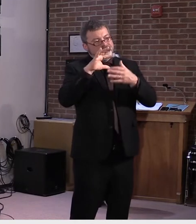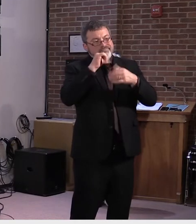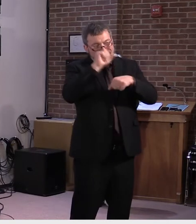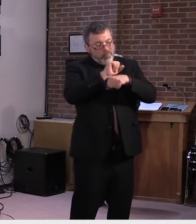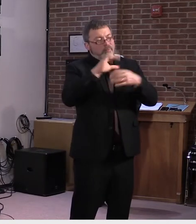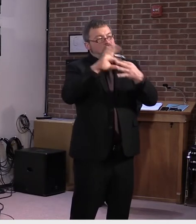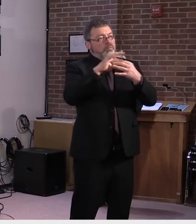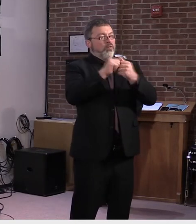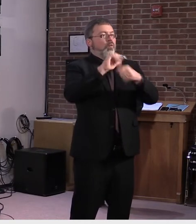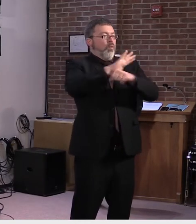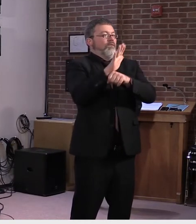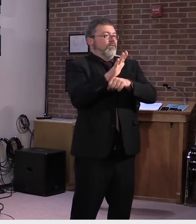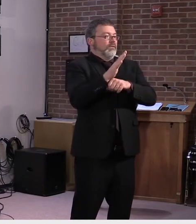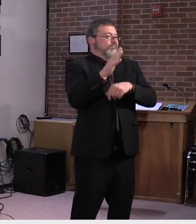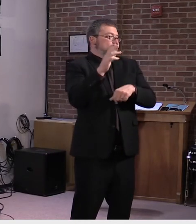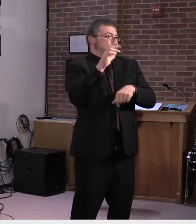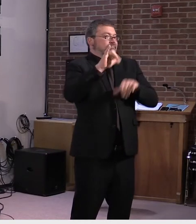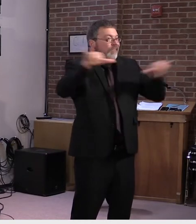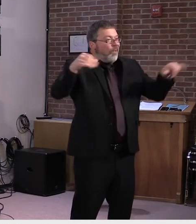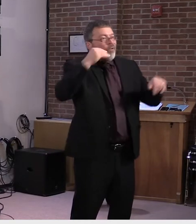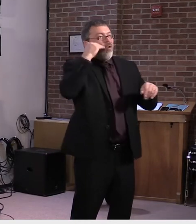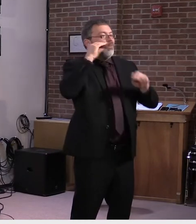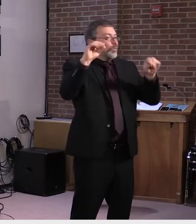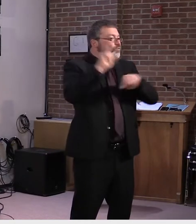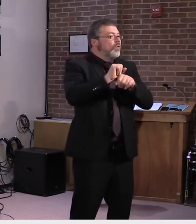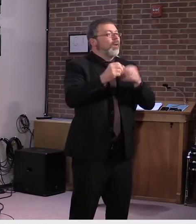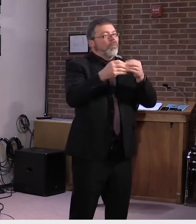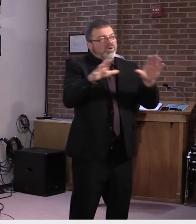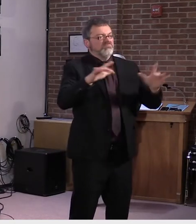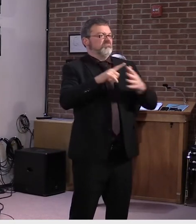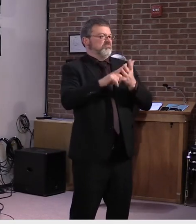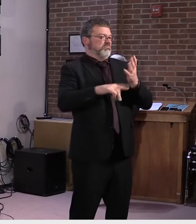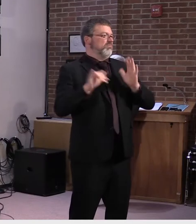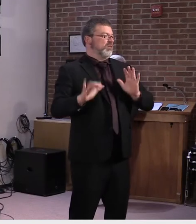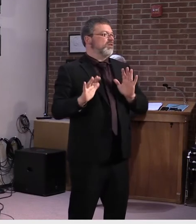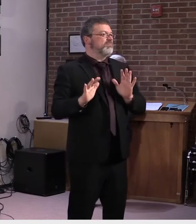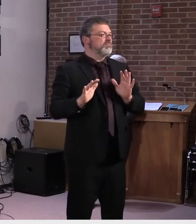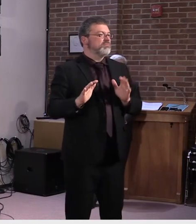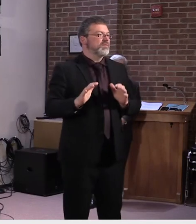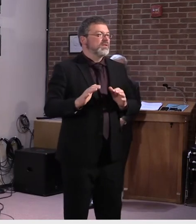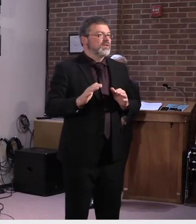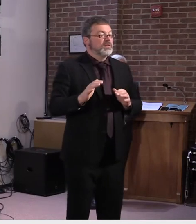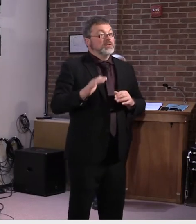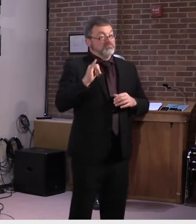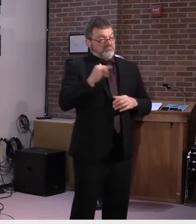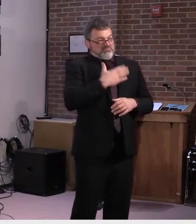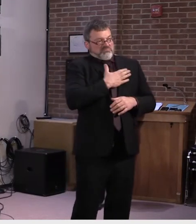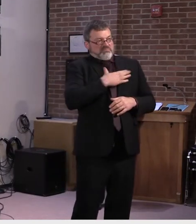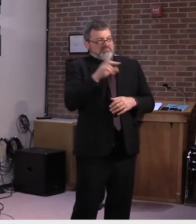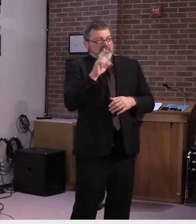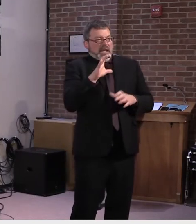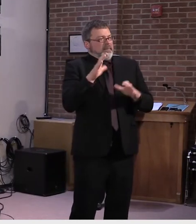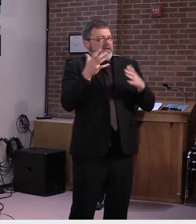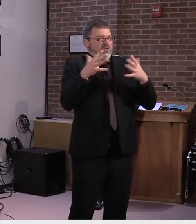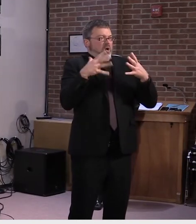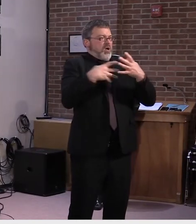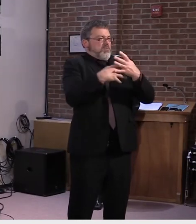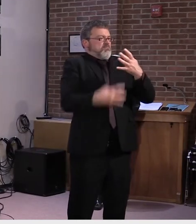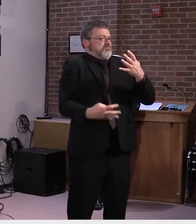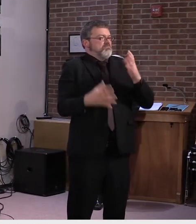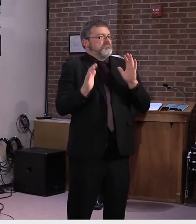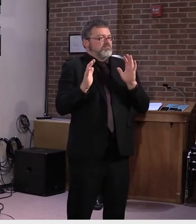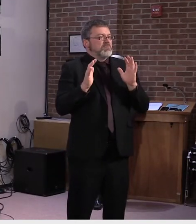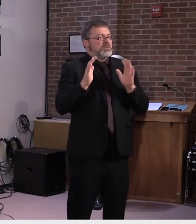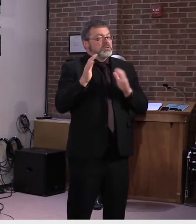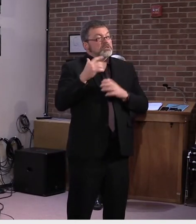information from our mainframe. Um, so there are a couple caveats in there, but it, it will be certainly less than 45,000.